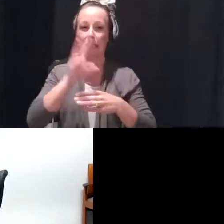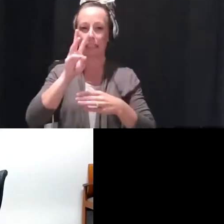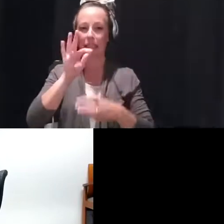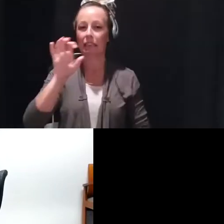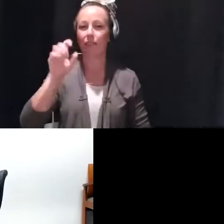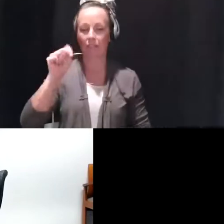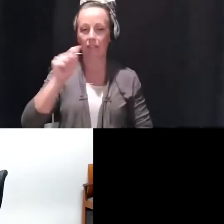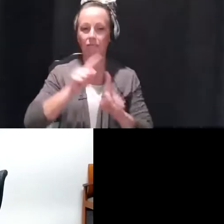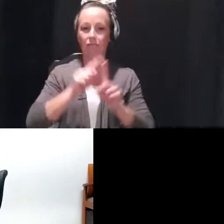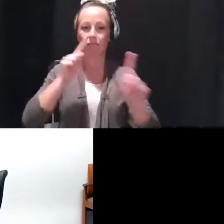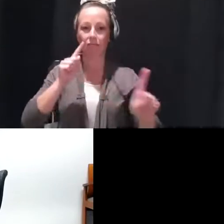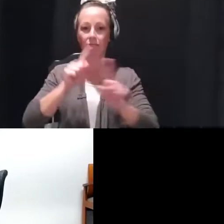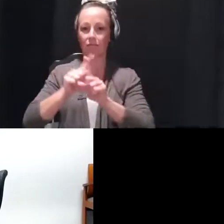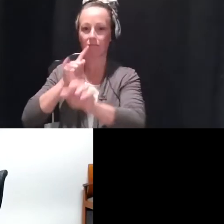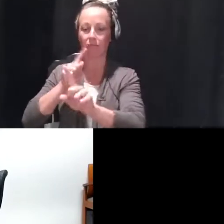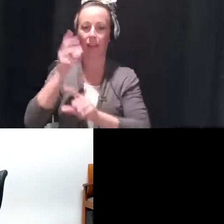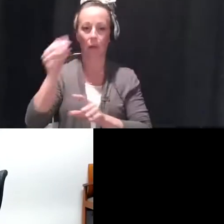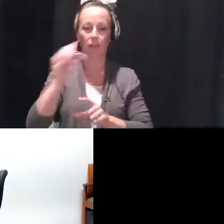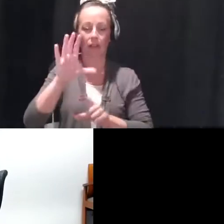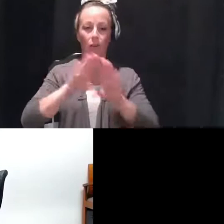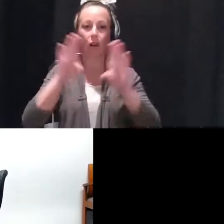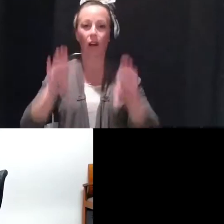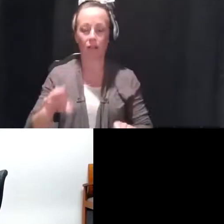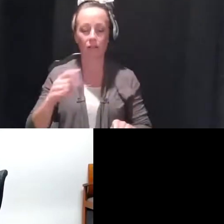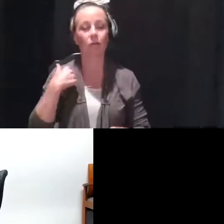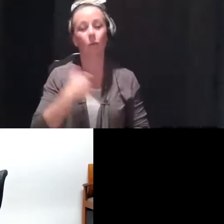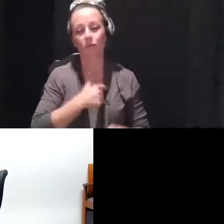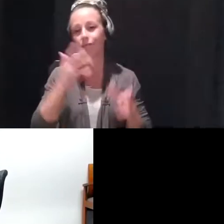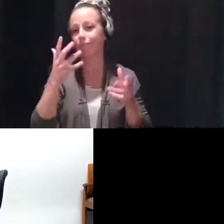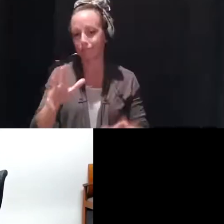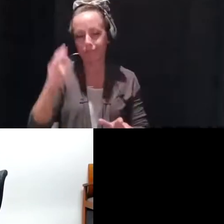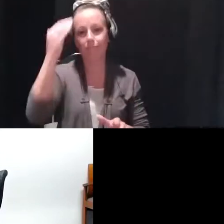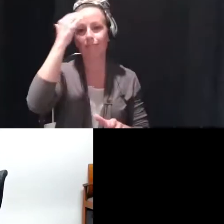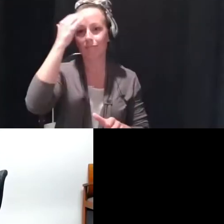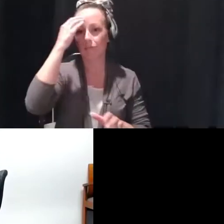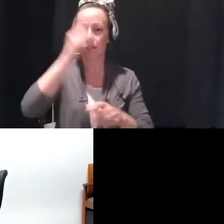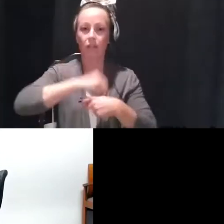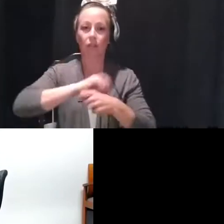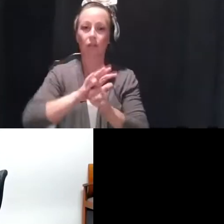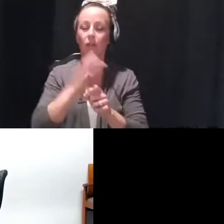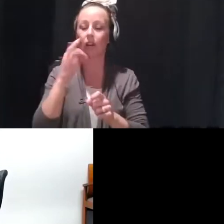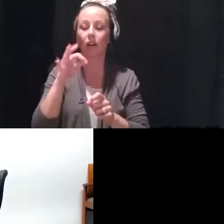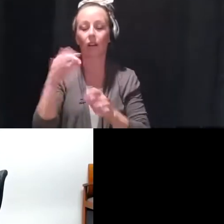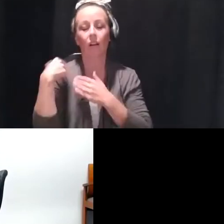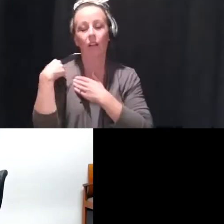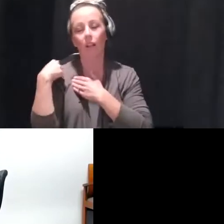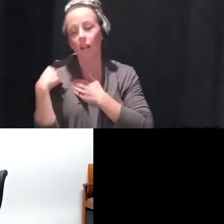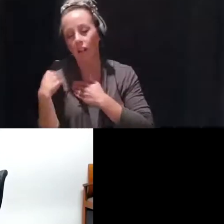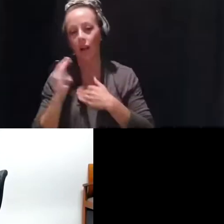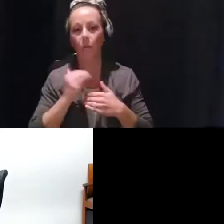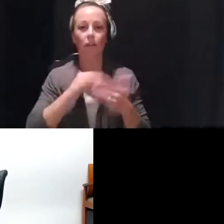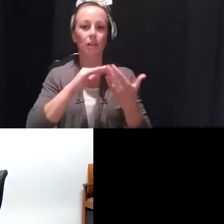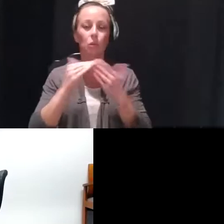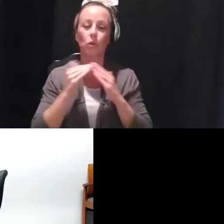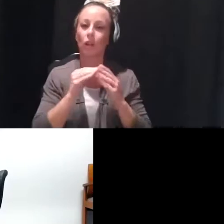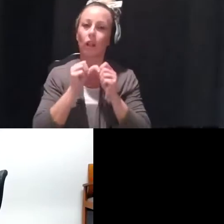your household. We know this pandemic continues to take a toll on our community. Prolonged pandemic